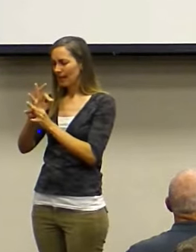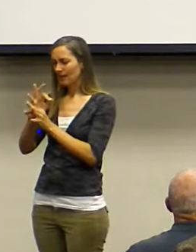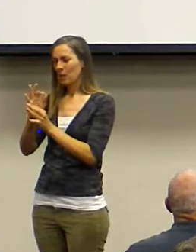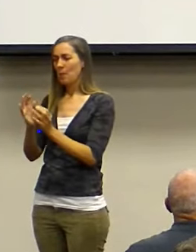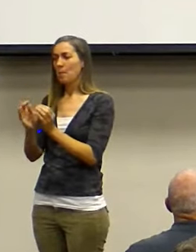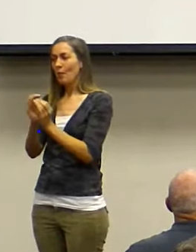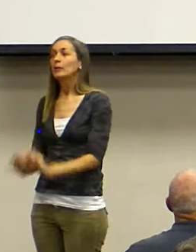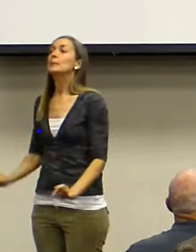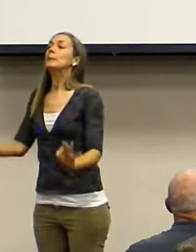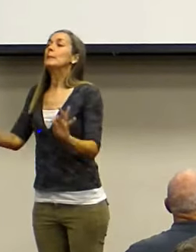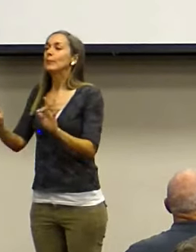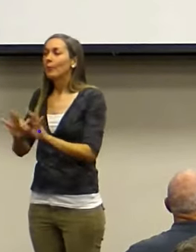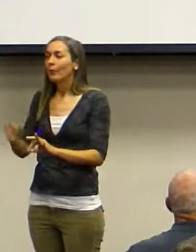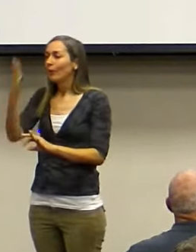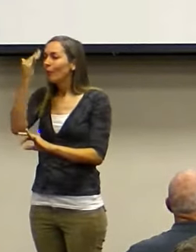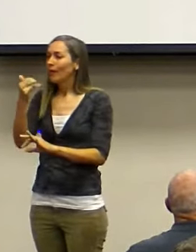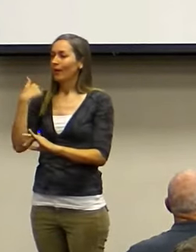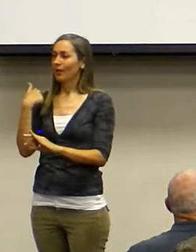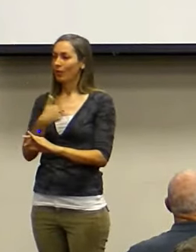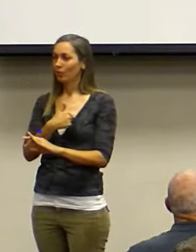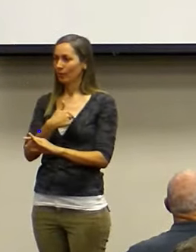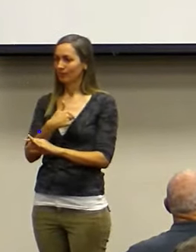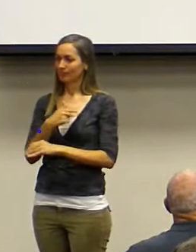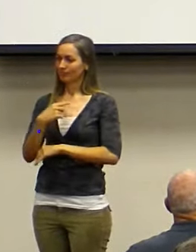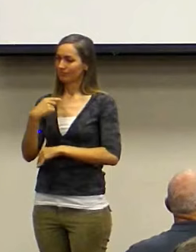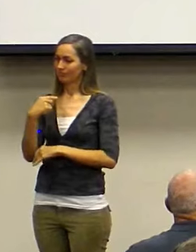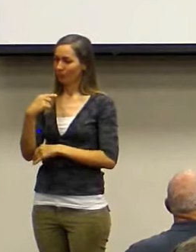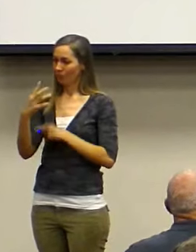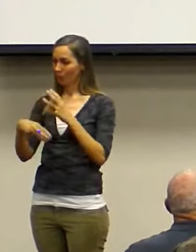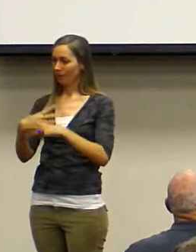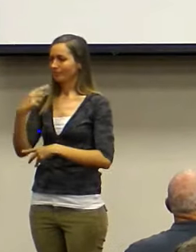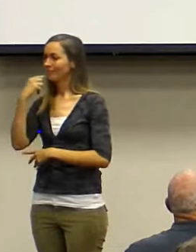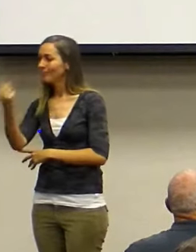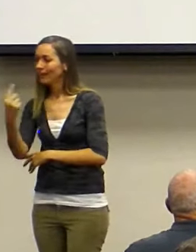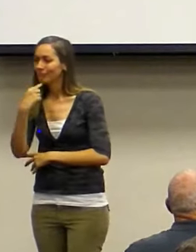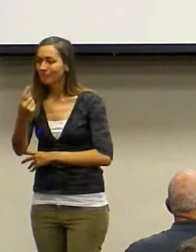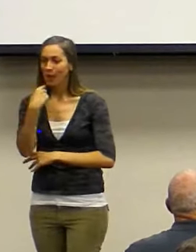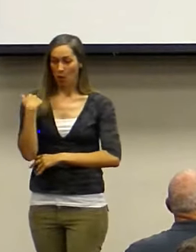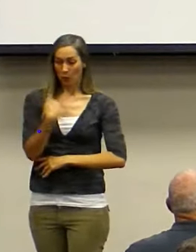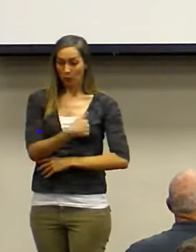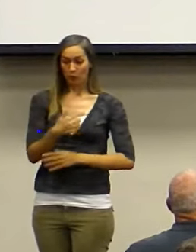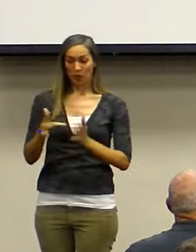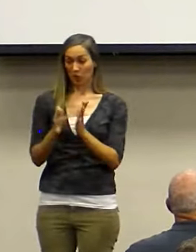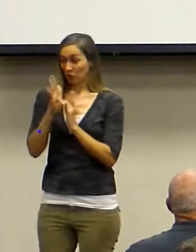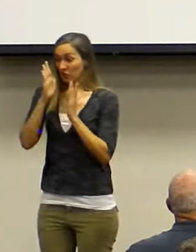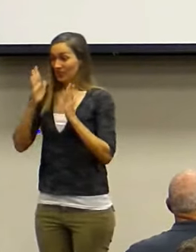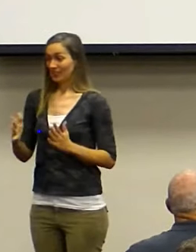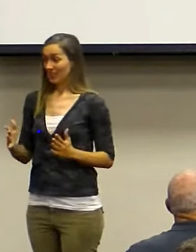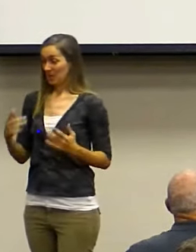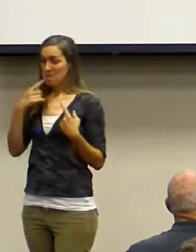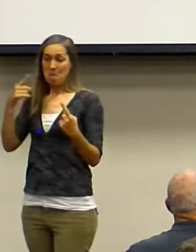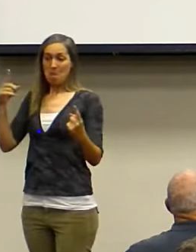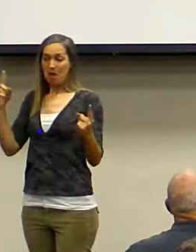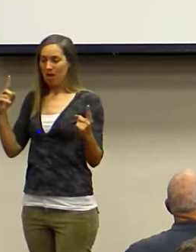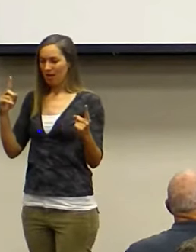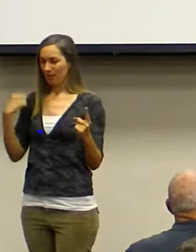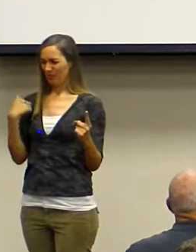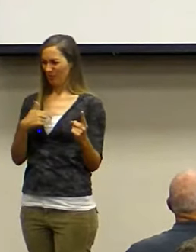Because we spend so much time telling this world we are Christian, we forget to actually go out and show them.